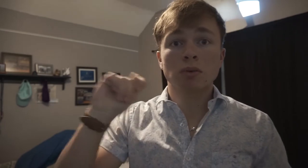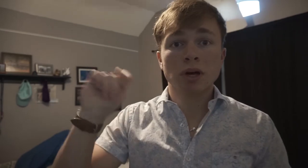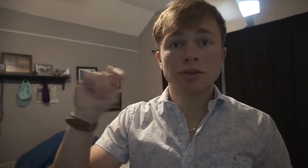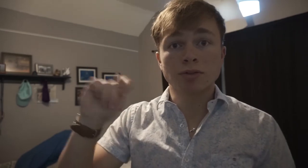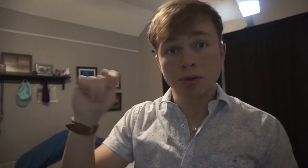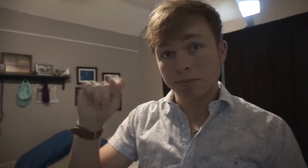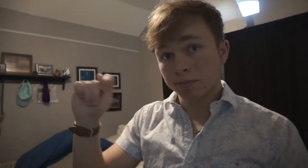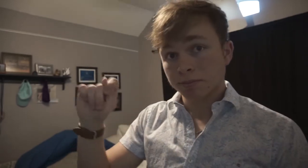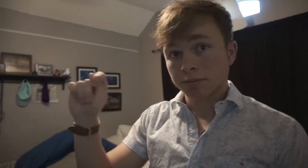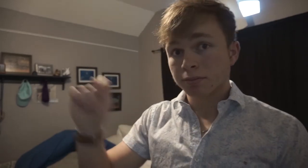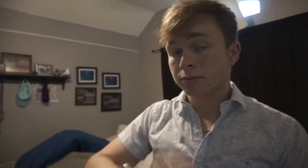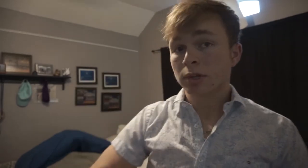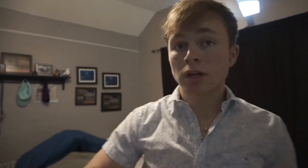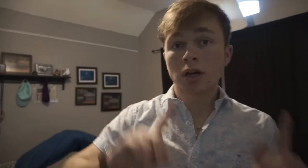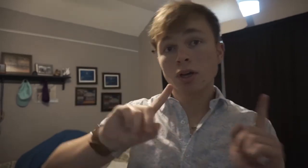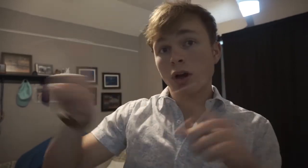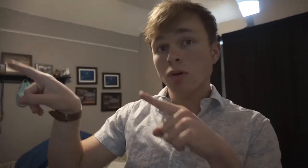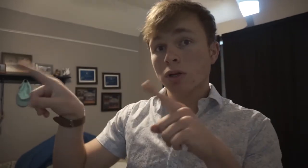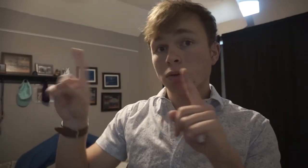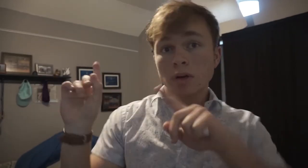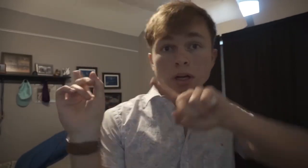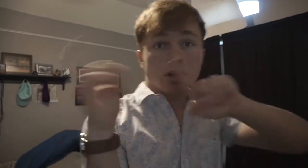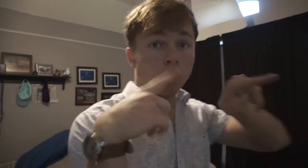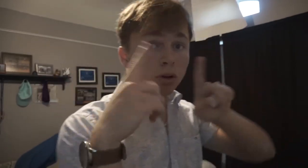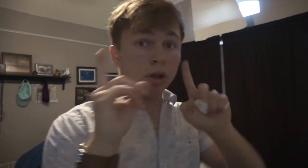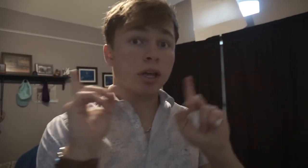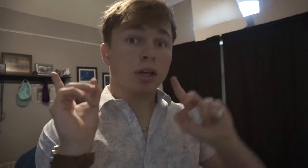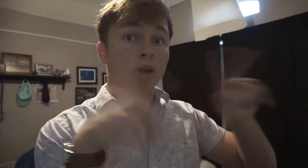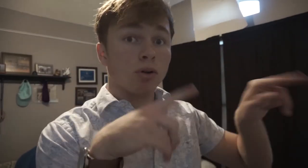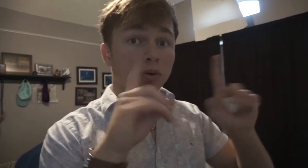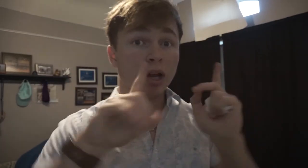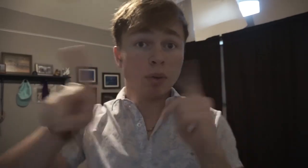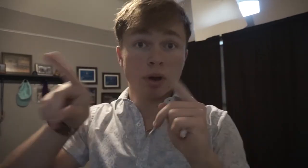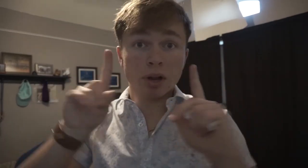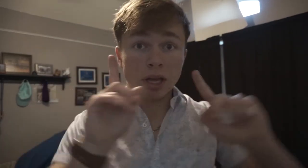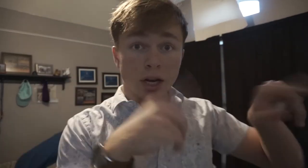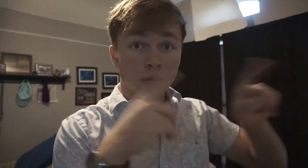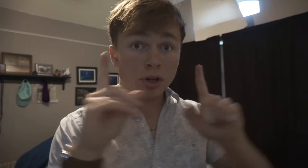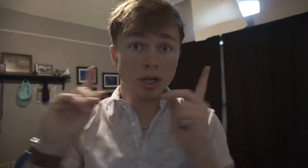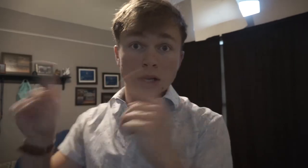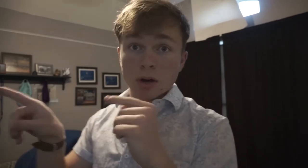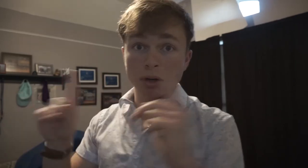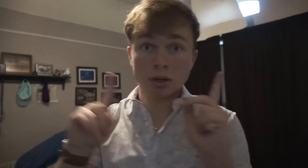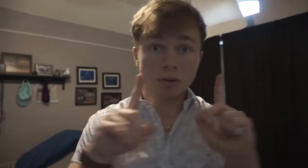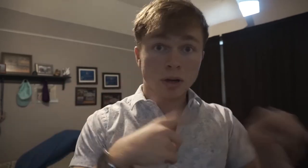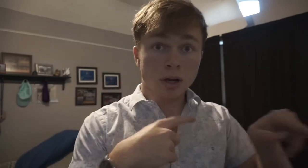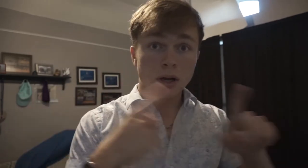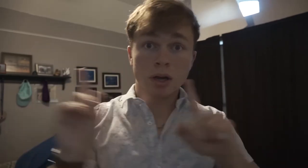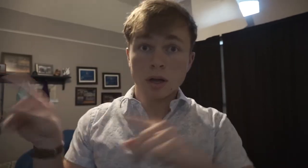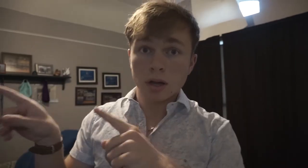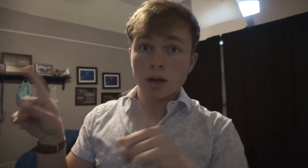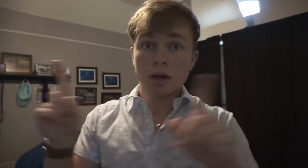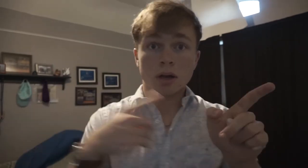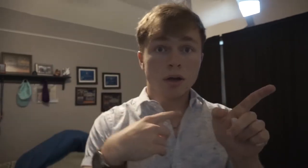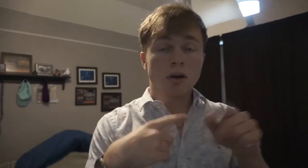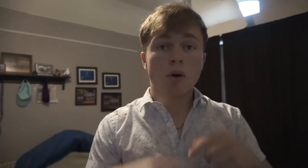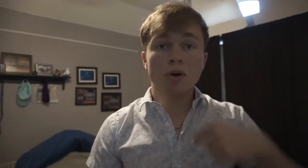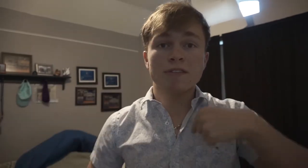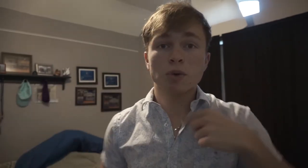the restroom? Go to. Go to like go to anywhere. Like anywhere you need to go to. Or if you